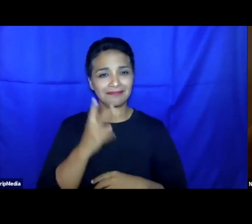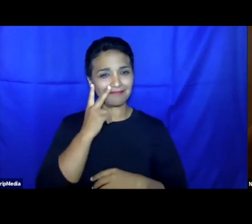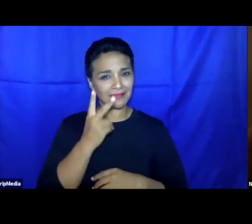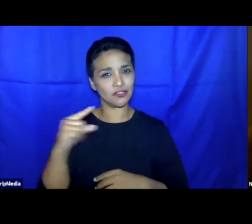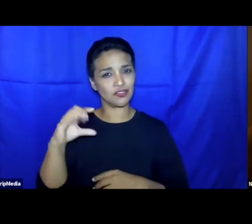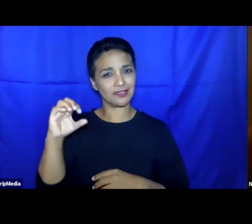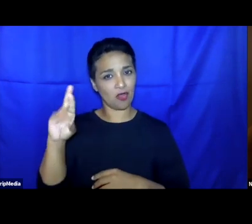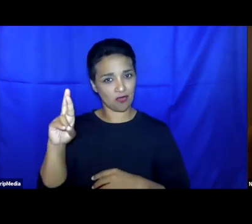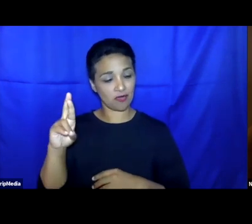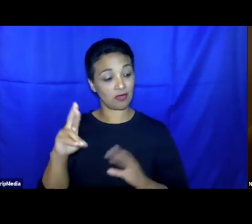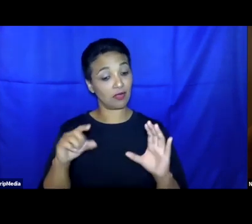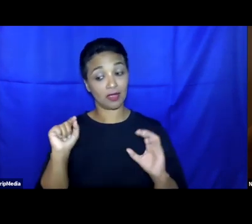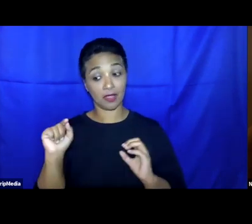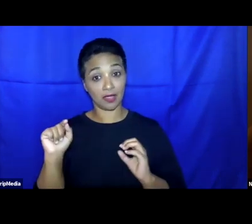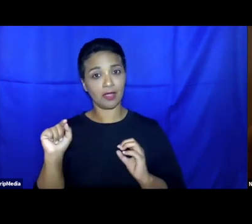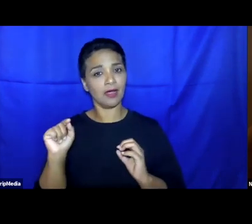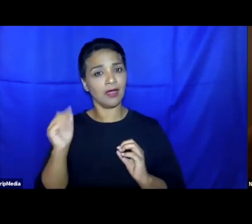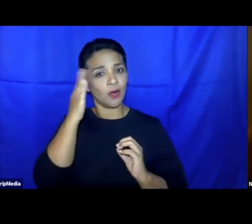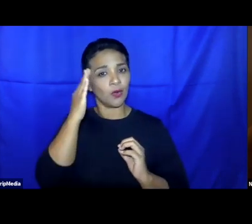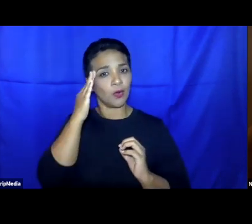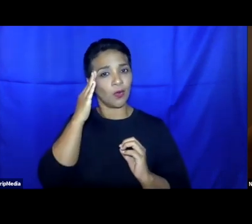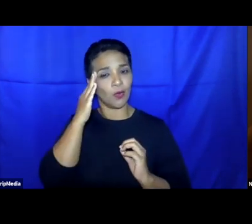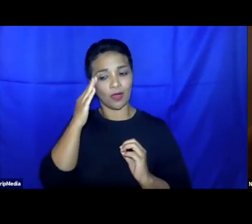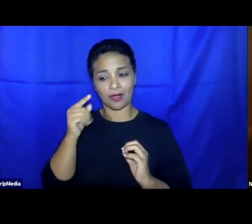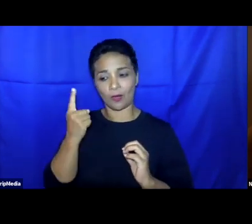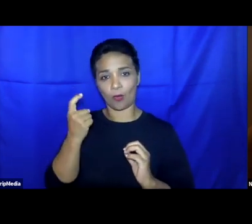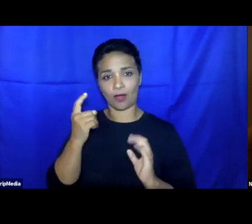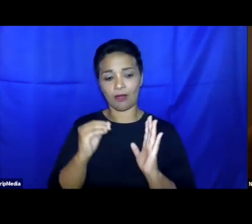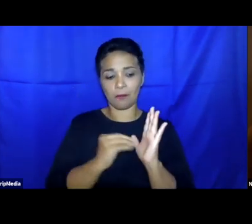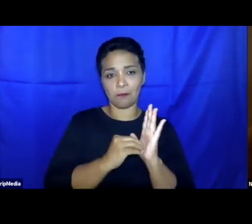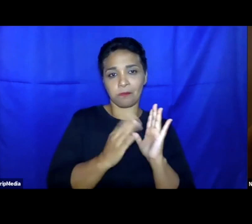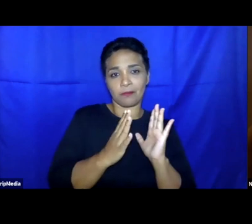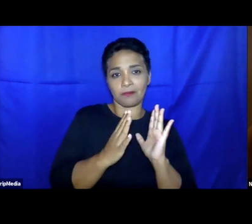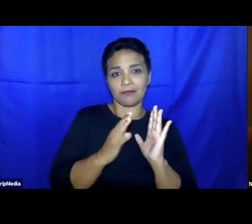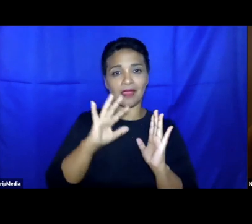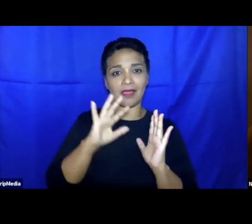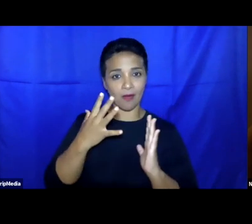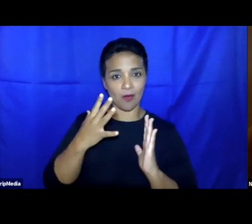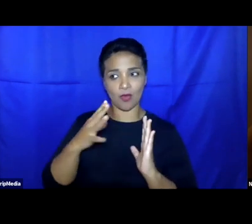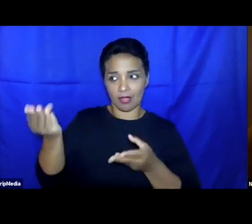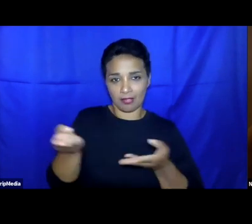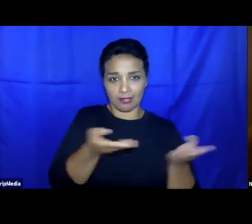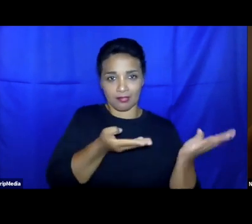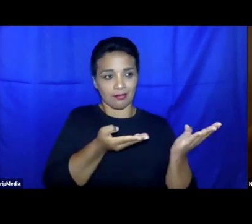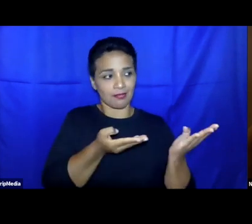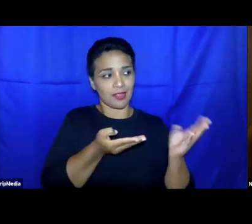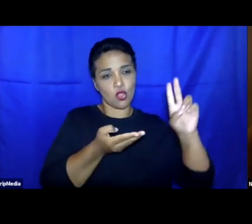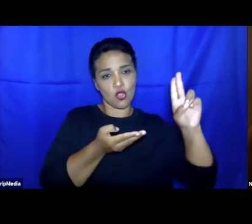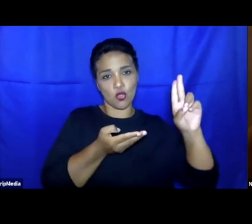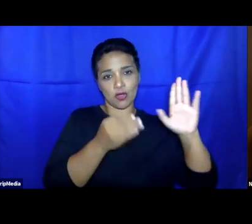GCR is only mentioned with respect to third country solutions to admission in the EU. And most notably,